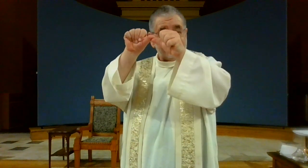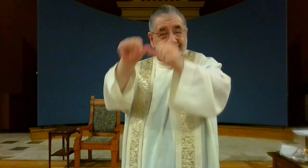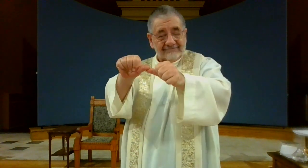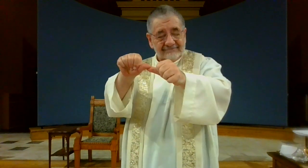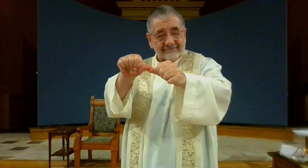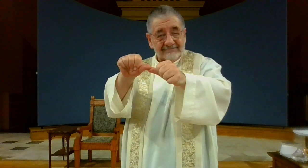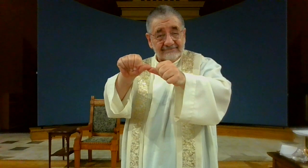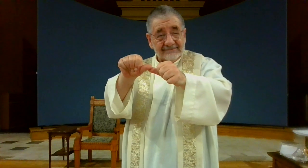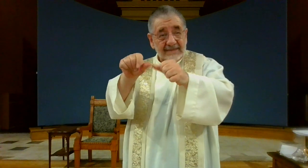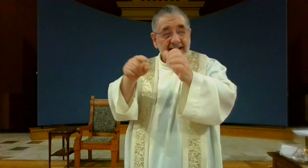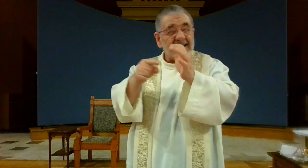he promised to be to us